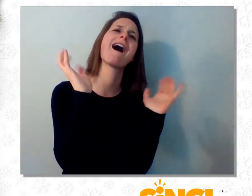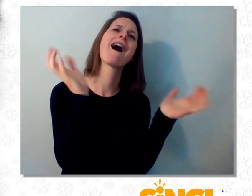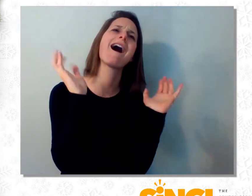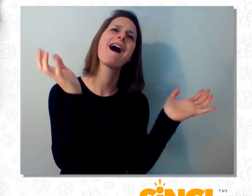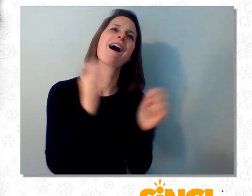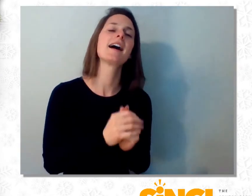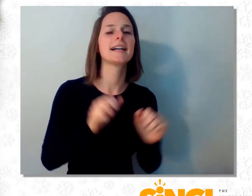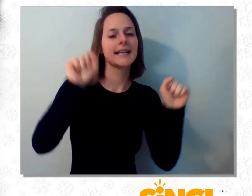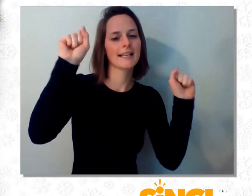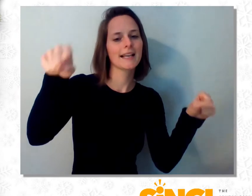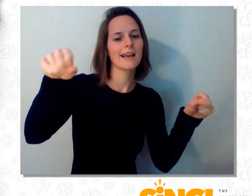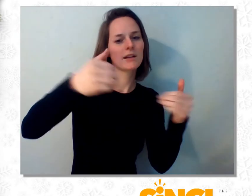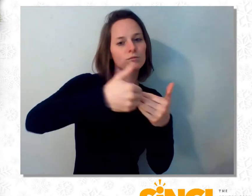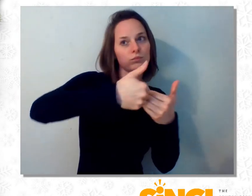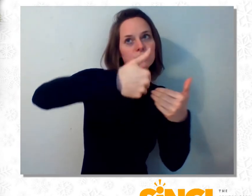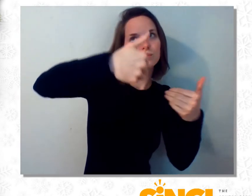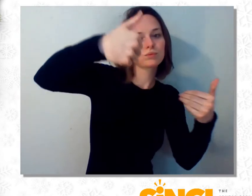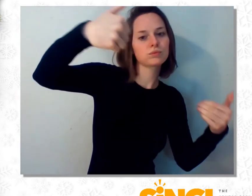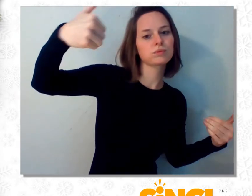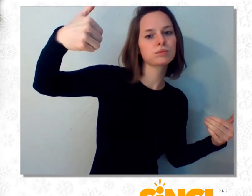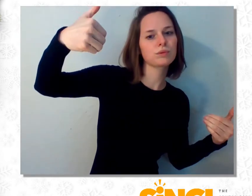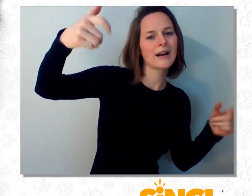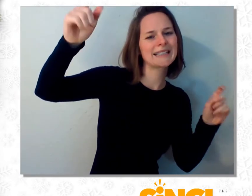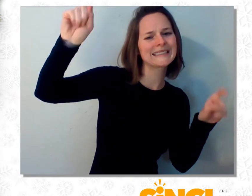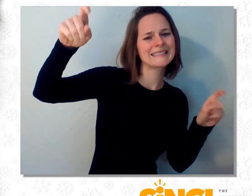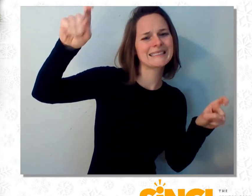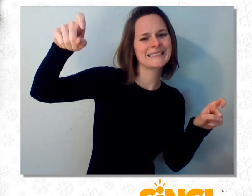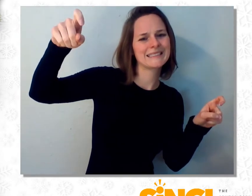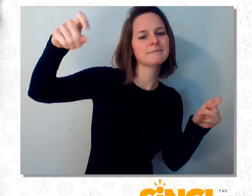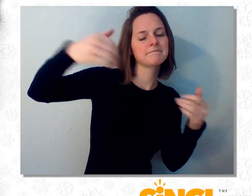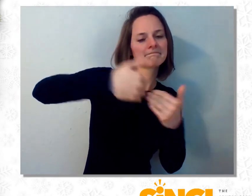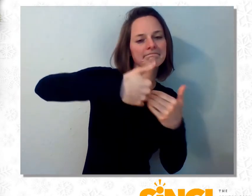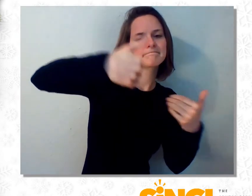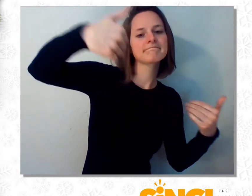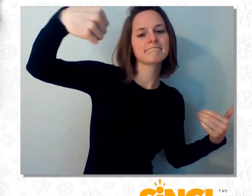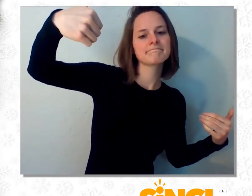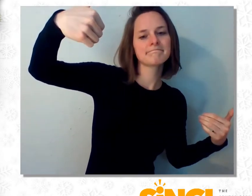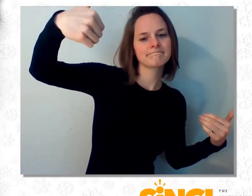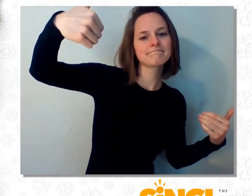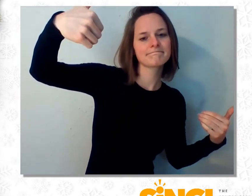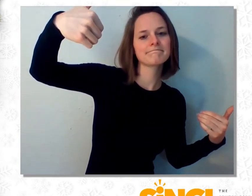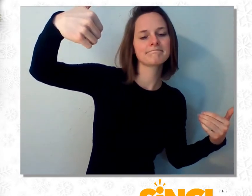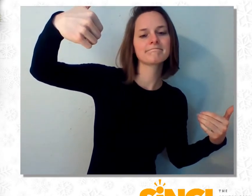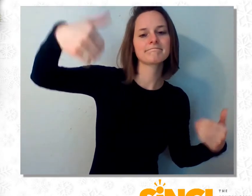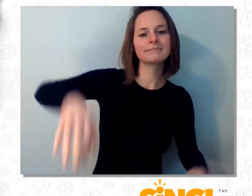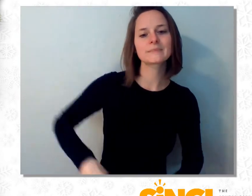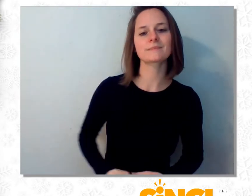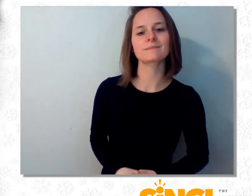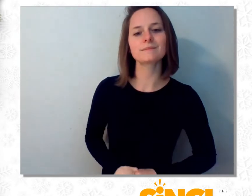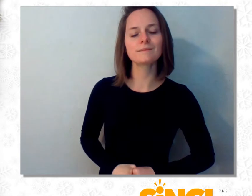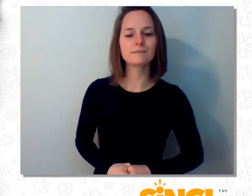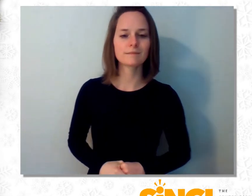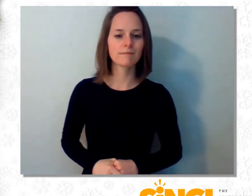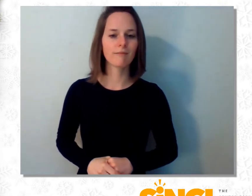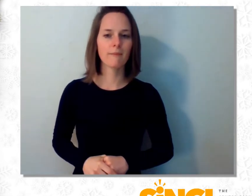old-fashioned phone calls made within your